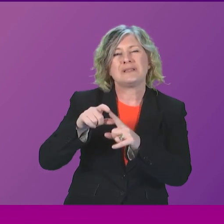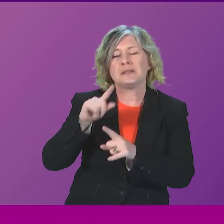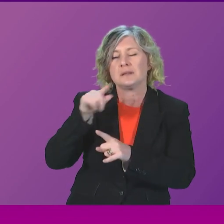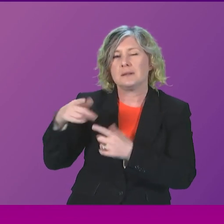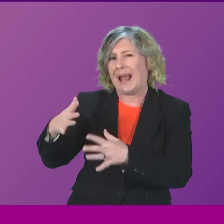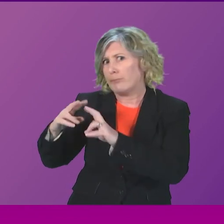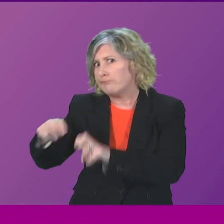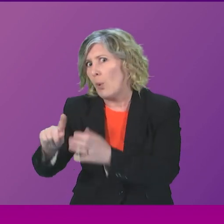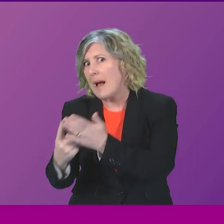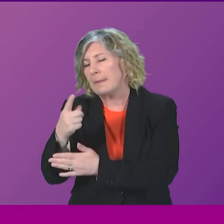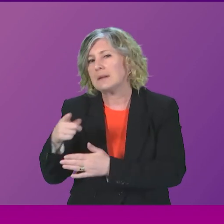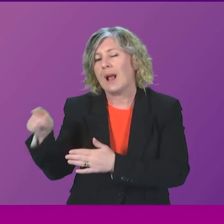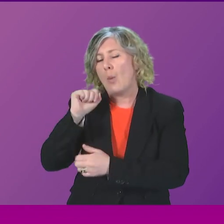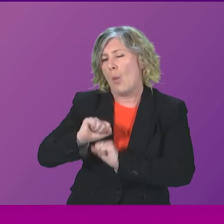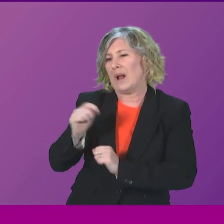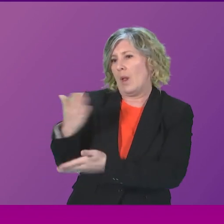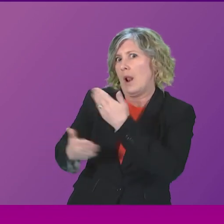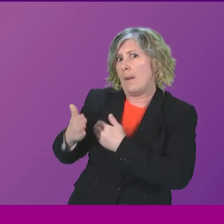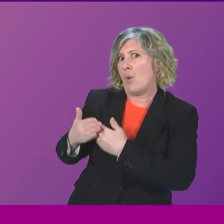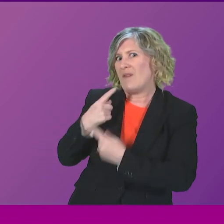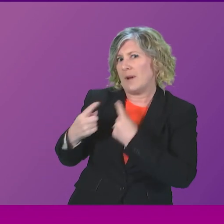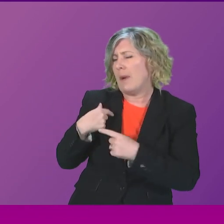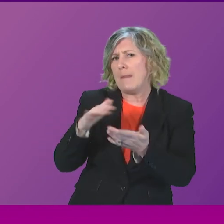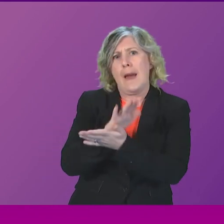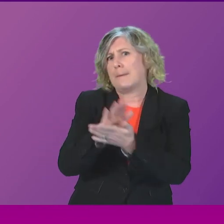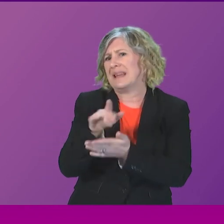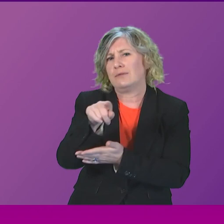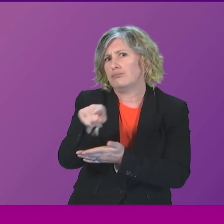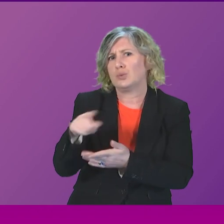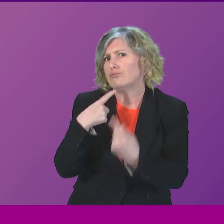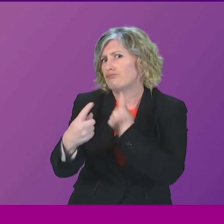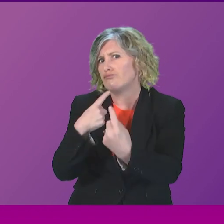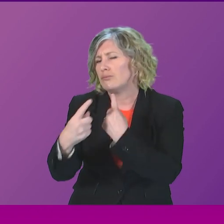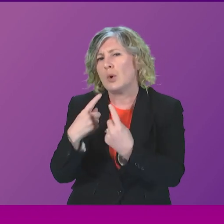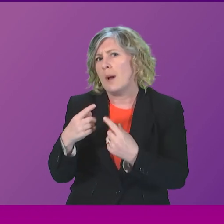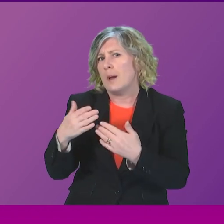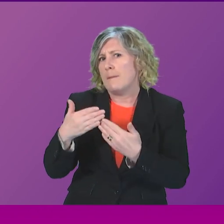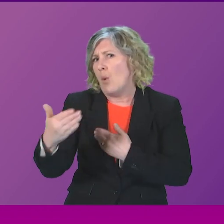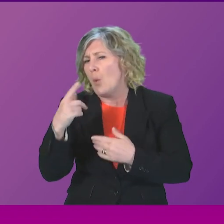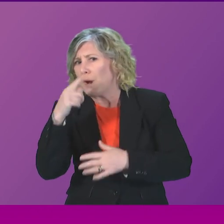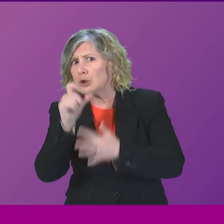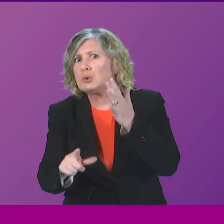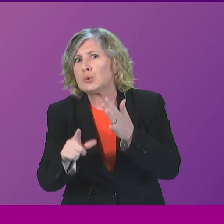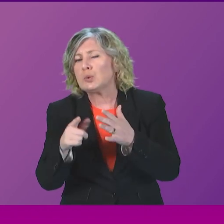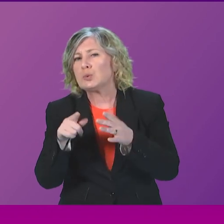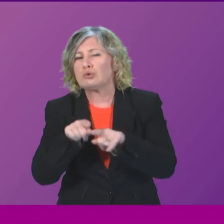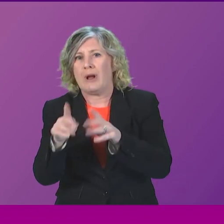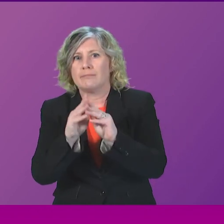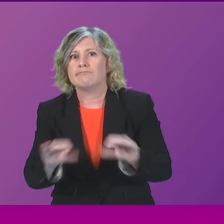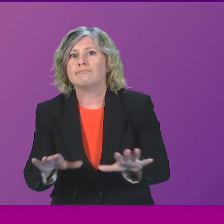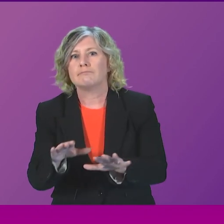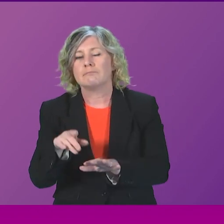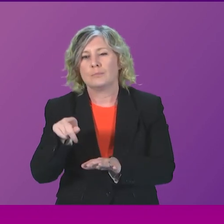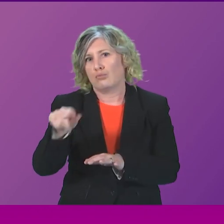question, I more than happy for the Scottish Government, the relevant Minister, to engage with Bob Dorris to see if there anything further we can do to address the issues that Bob